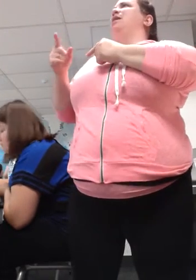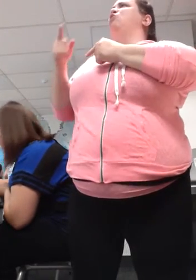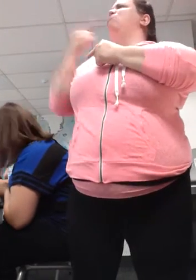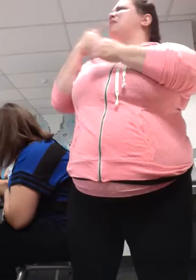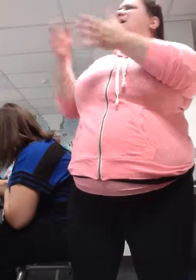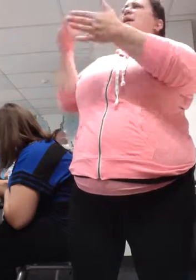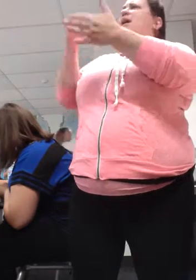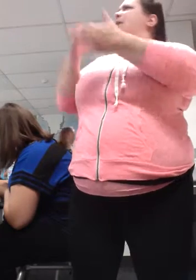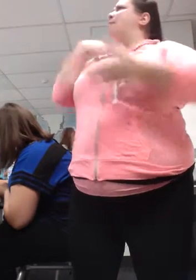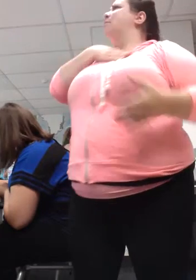things out.